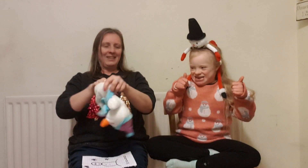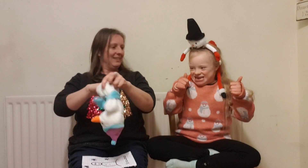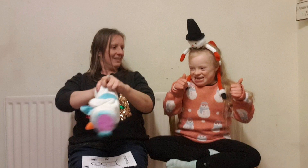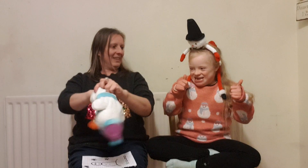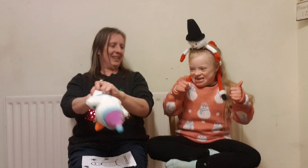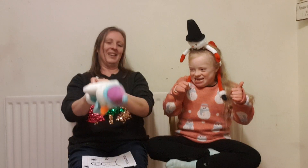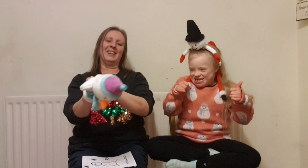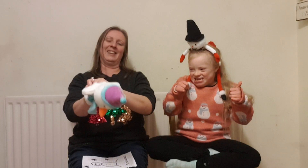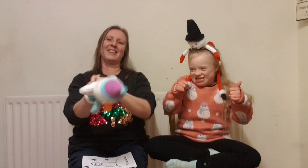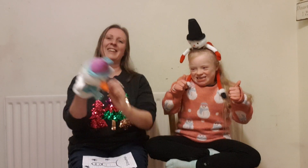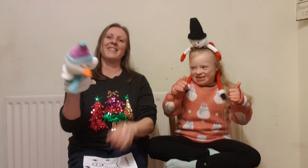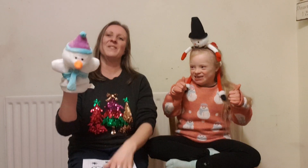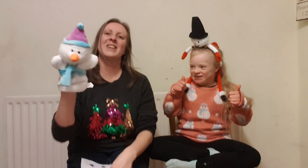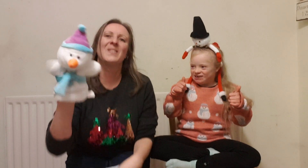good thumbs up